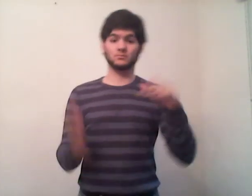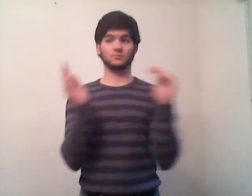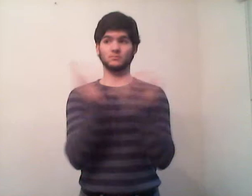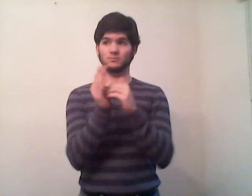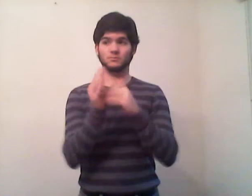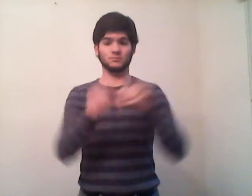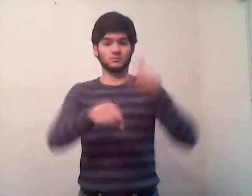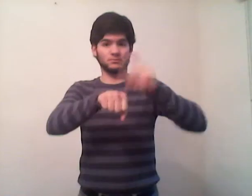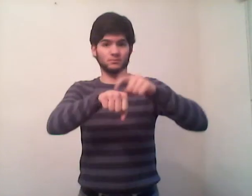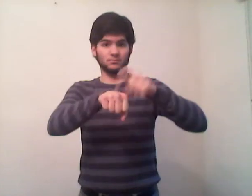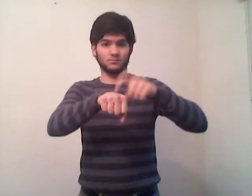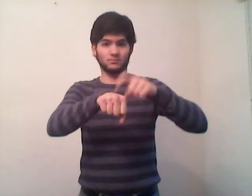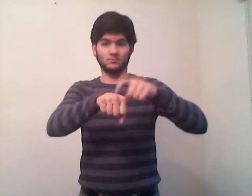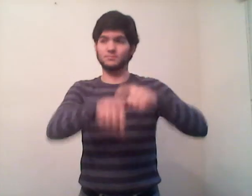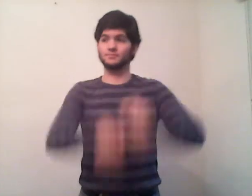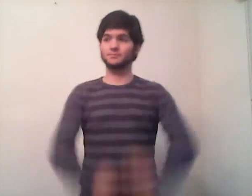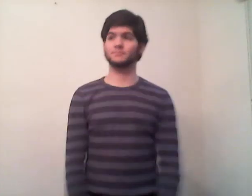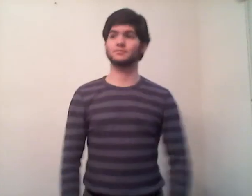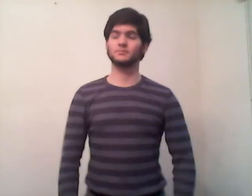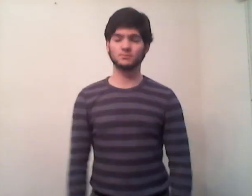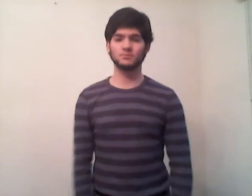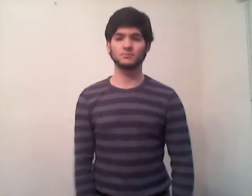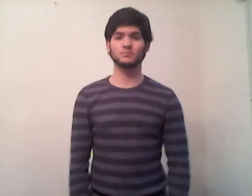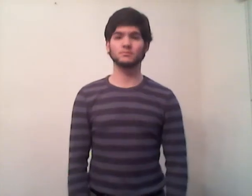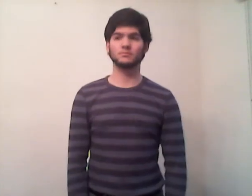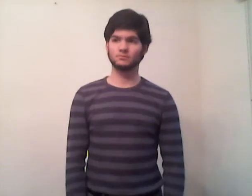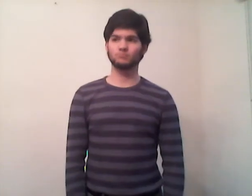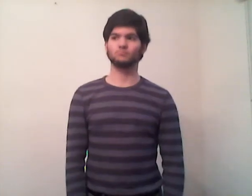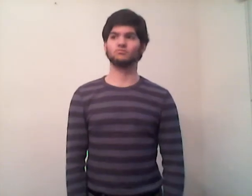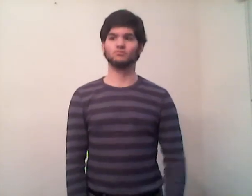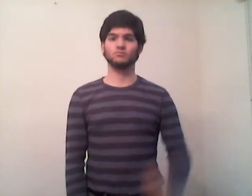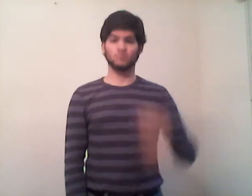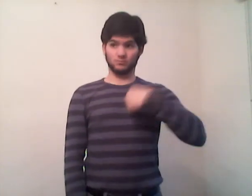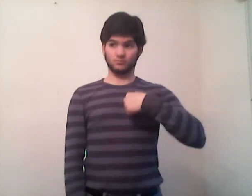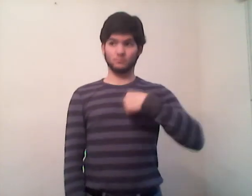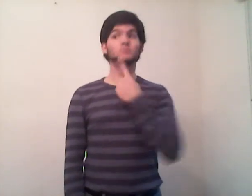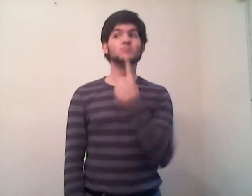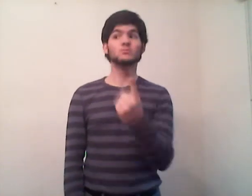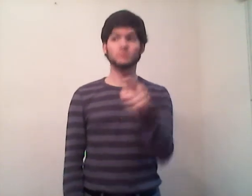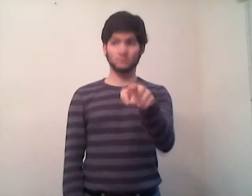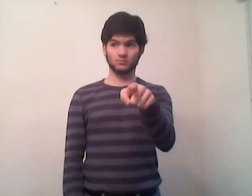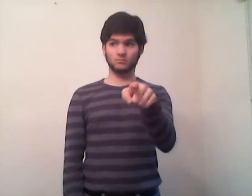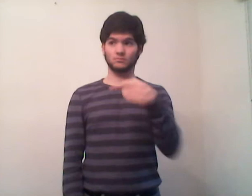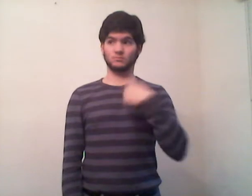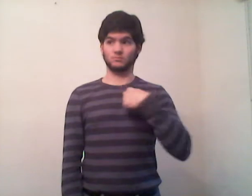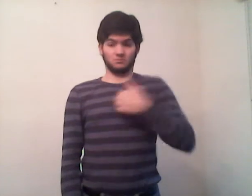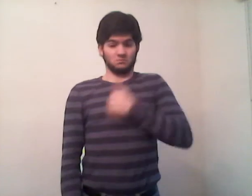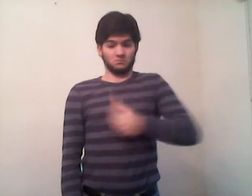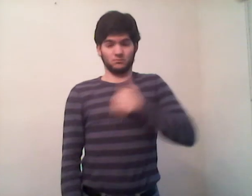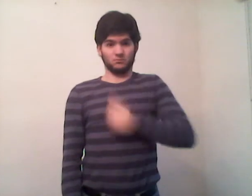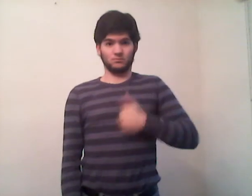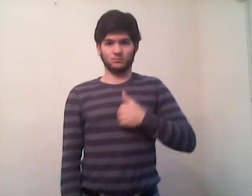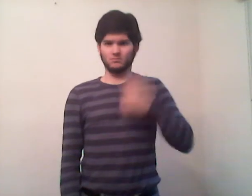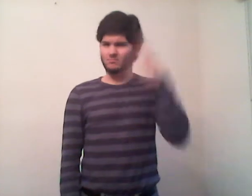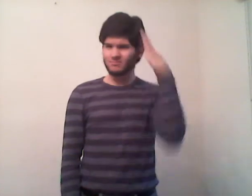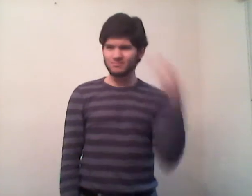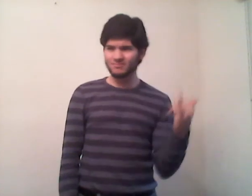a thousand times To tell you I'm sorry for